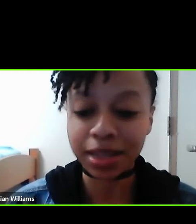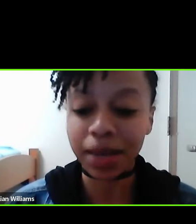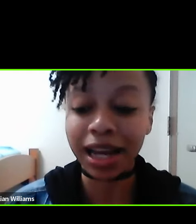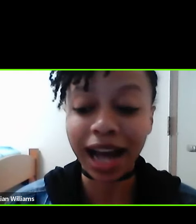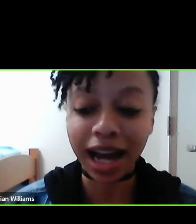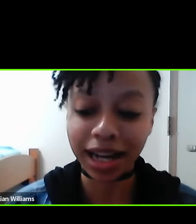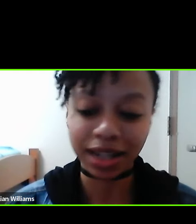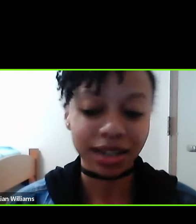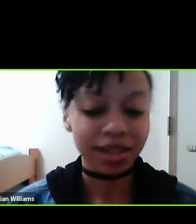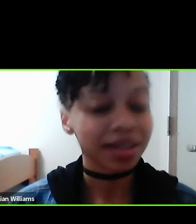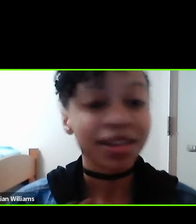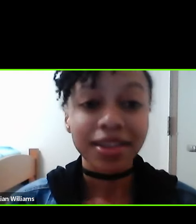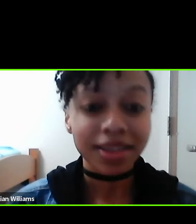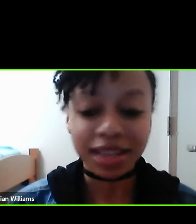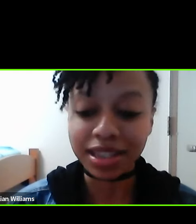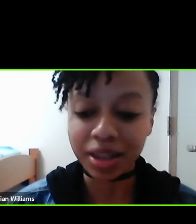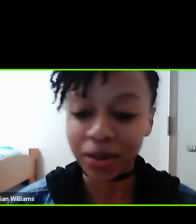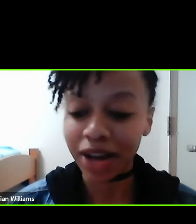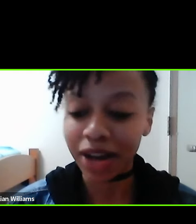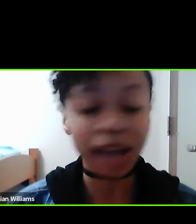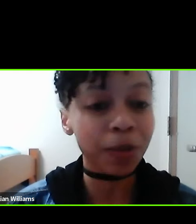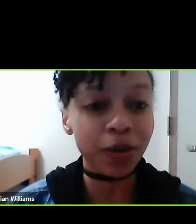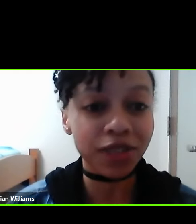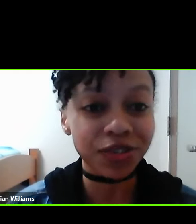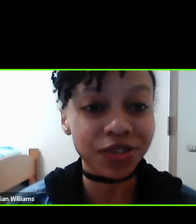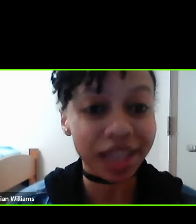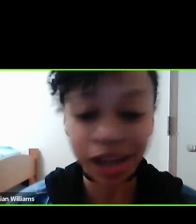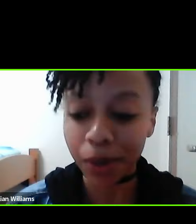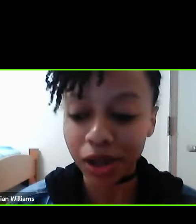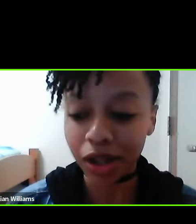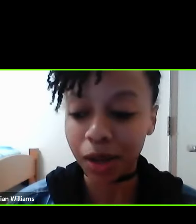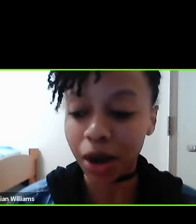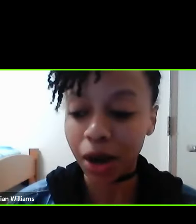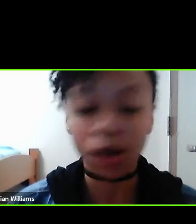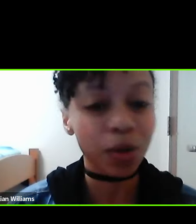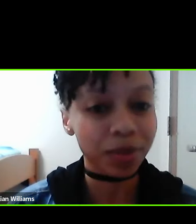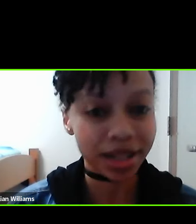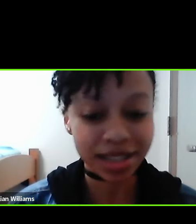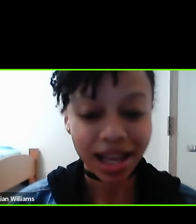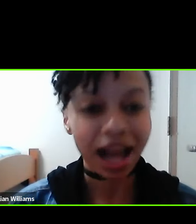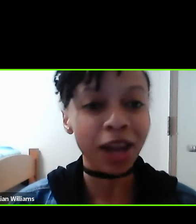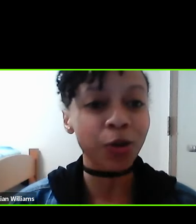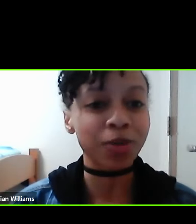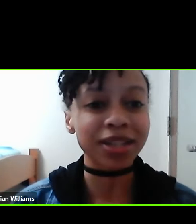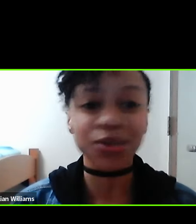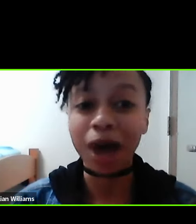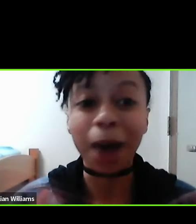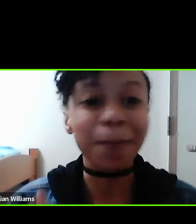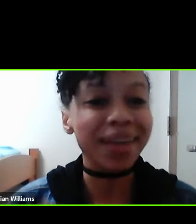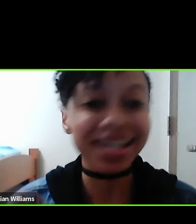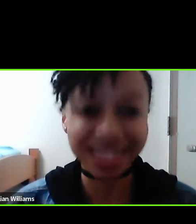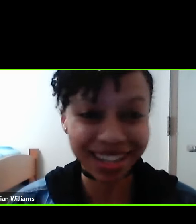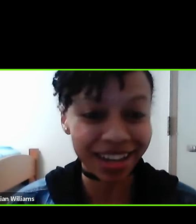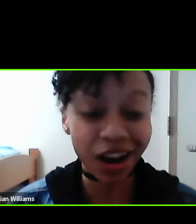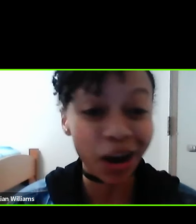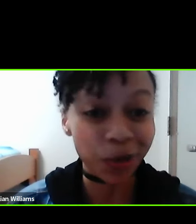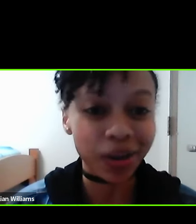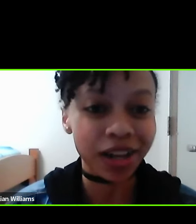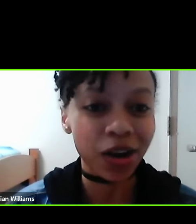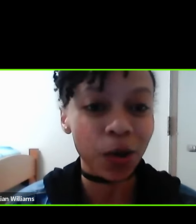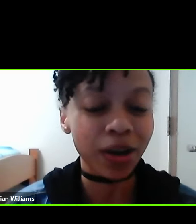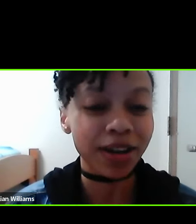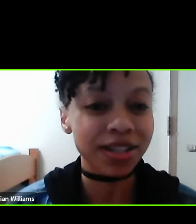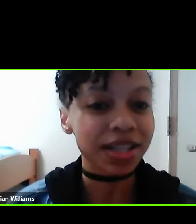embraces him in kind. This summer, I had the privilege of leading a book club on The Home Place, along with my two amazing and